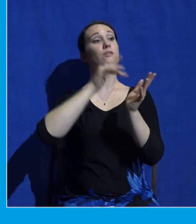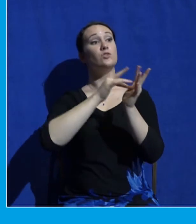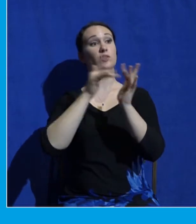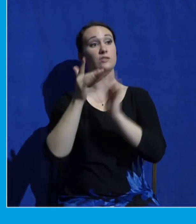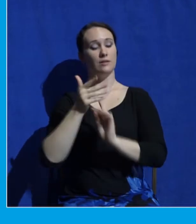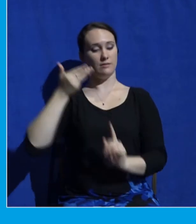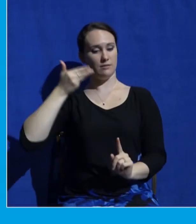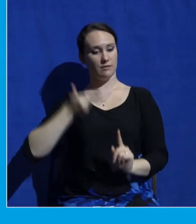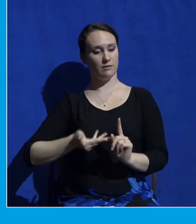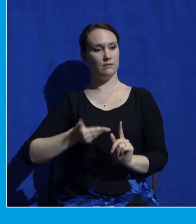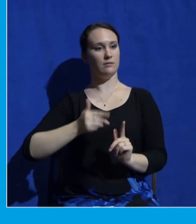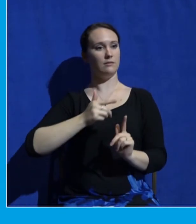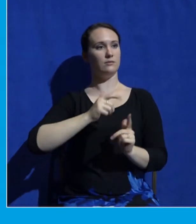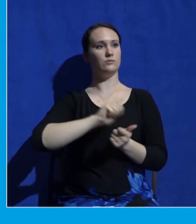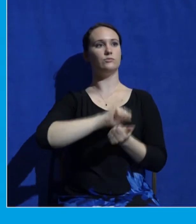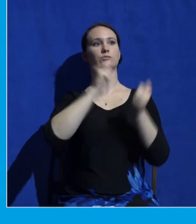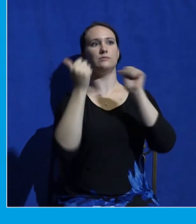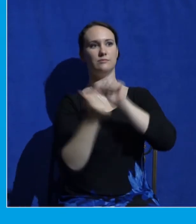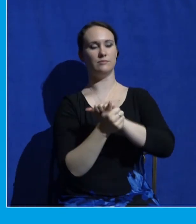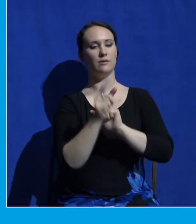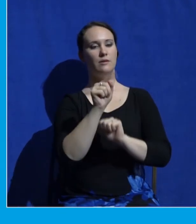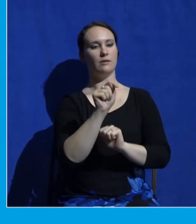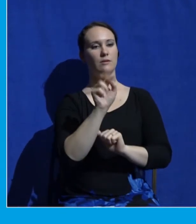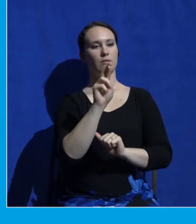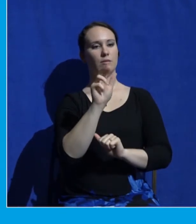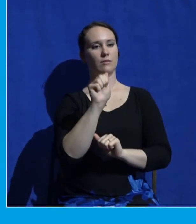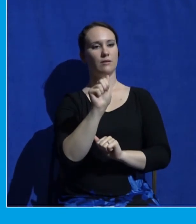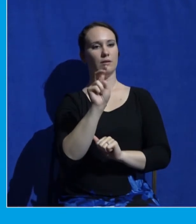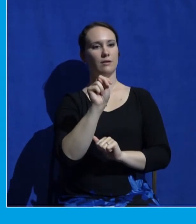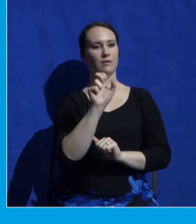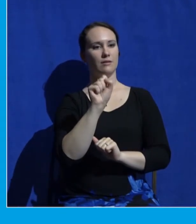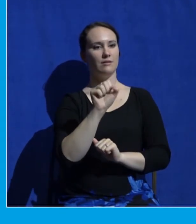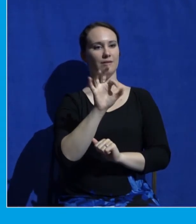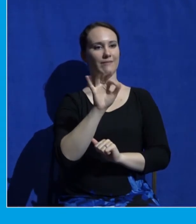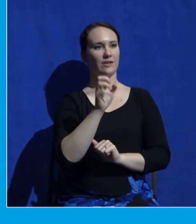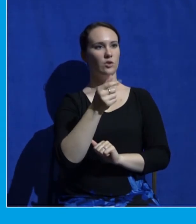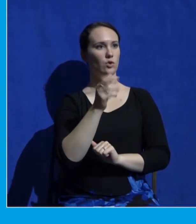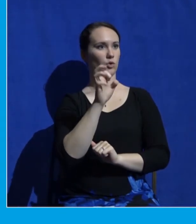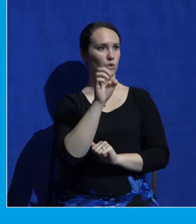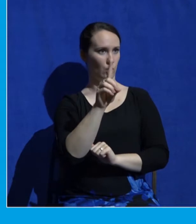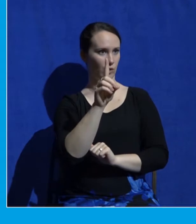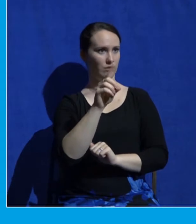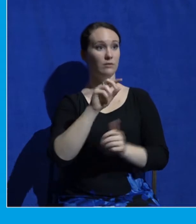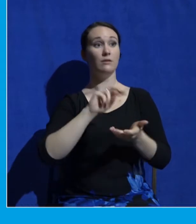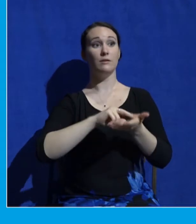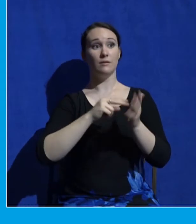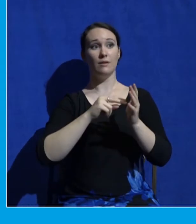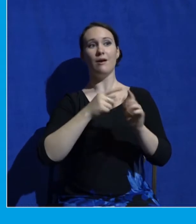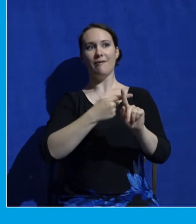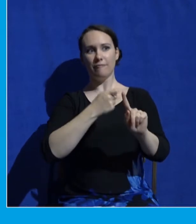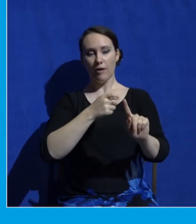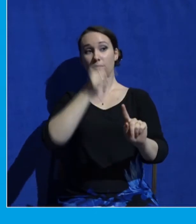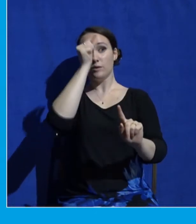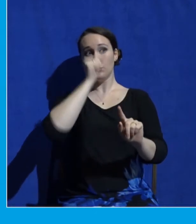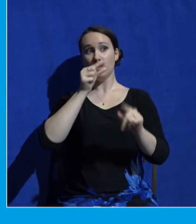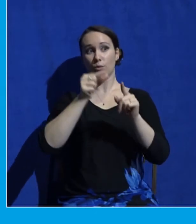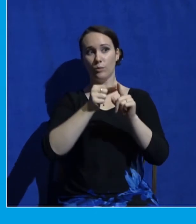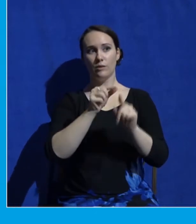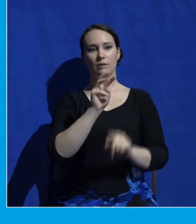that's a really interesting word there. In the Greek, originally in the New Testament, it's metamorpho, from which we would get metamorphosis, like a